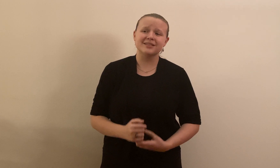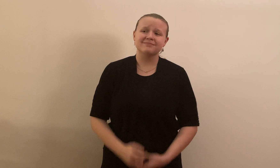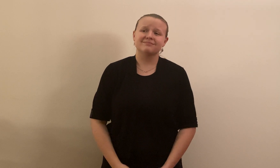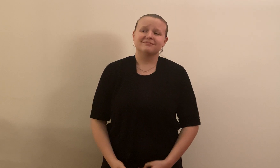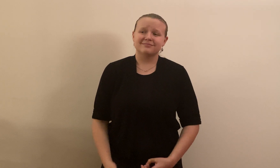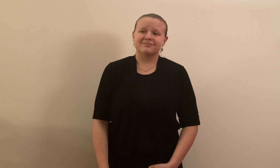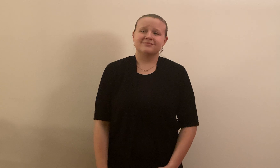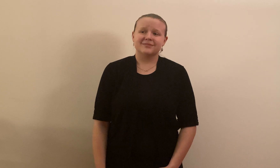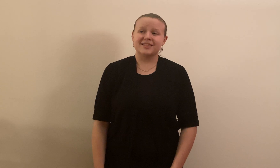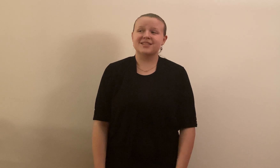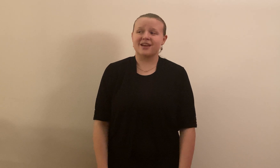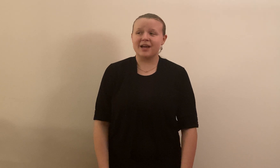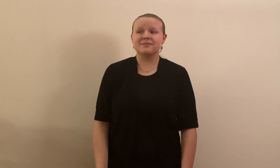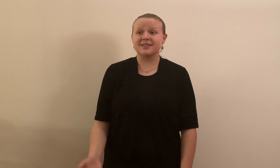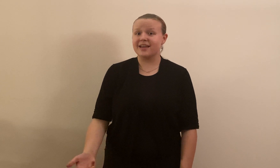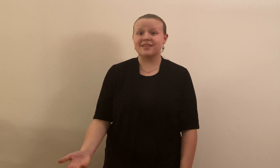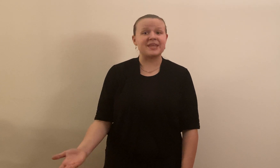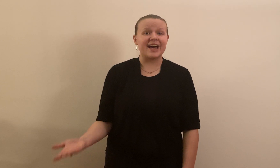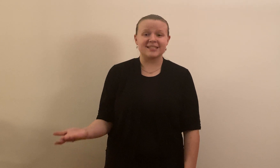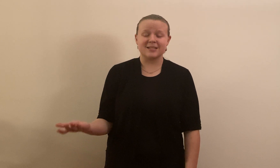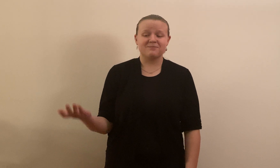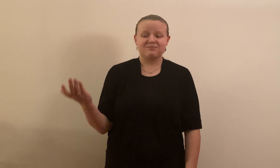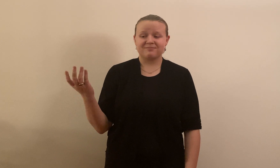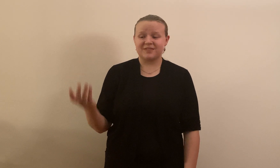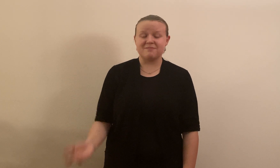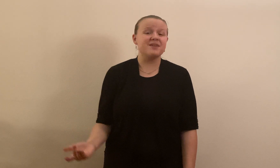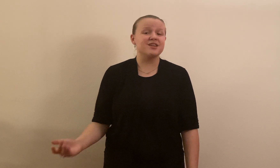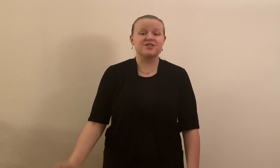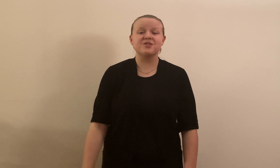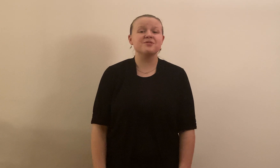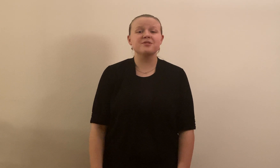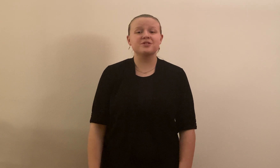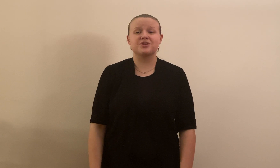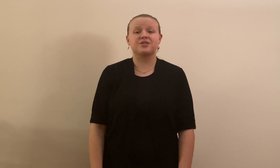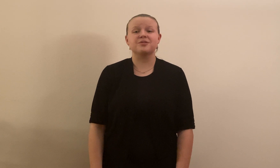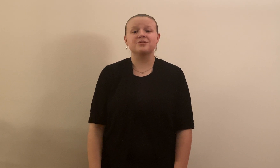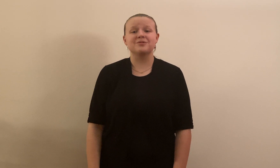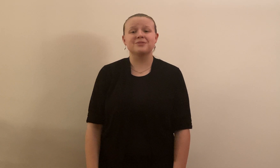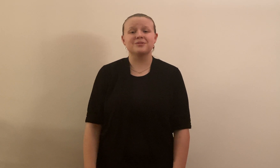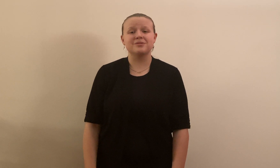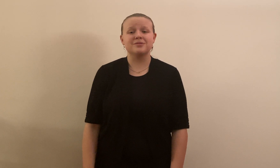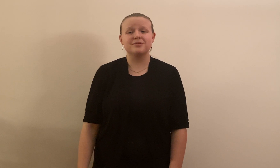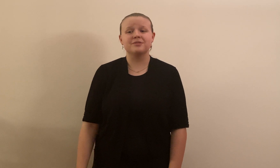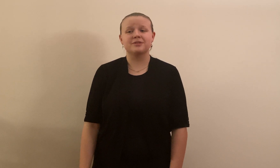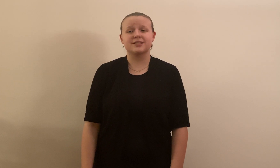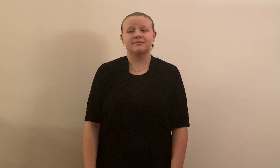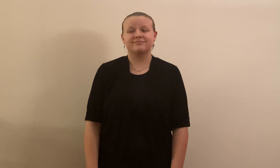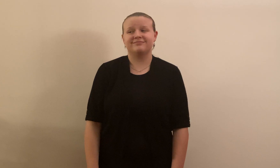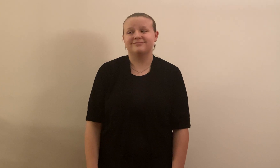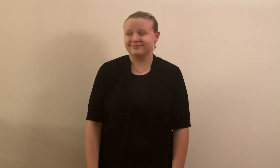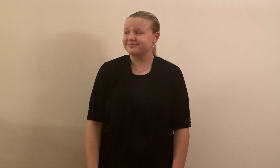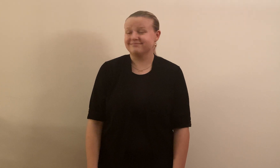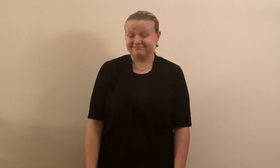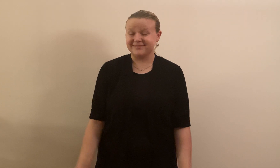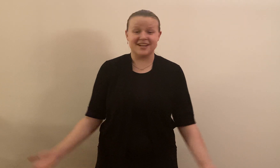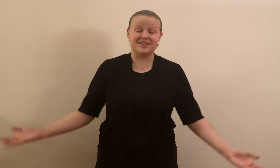It's times like that that make you choose A